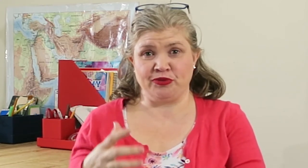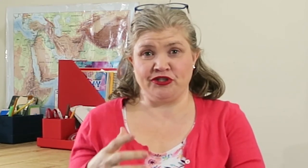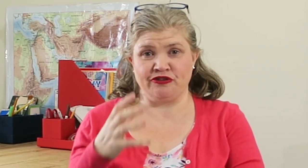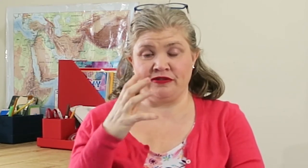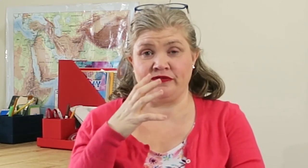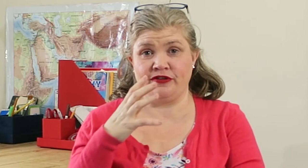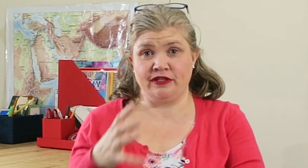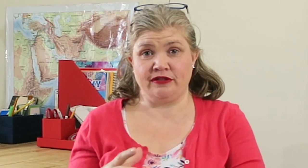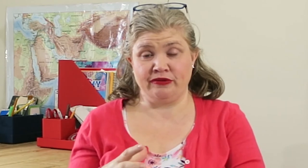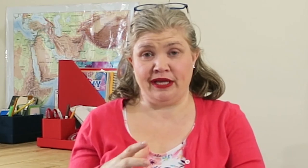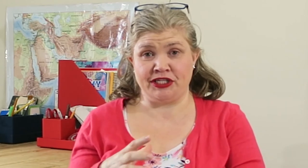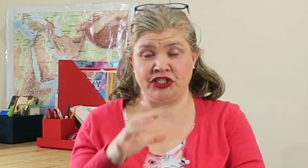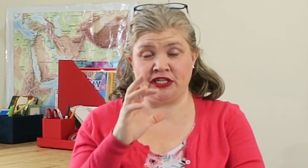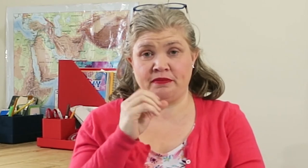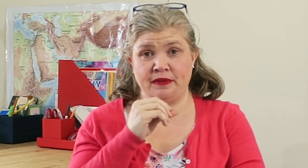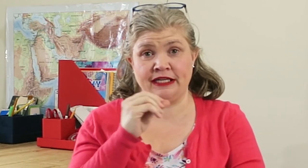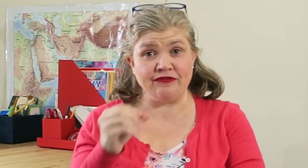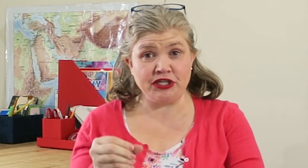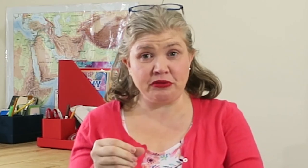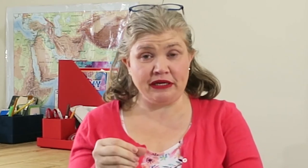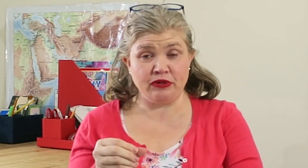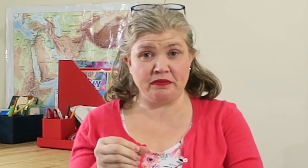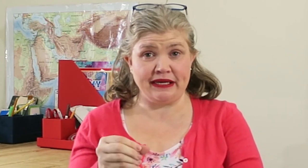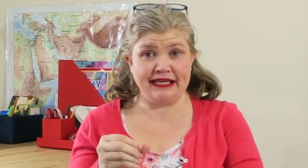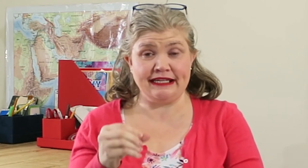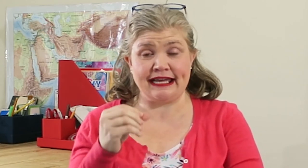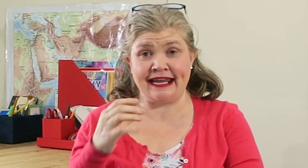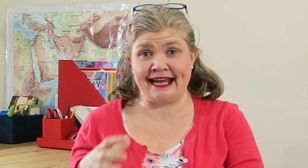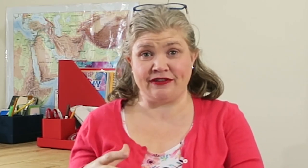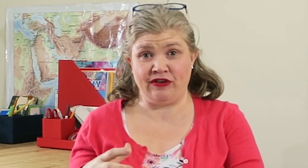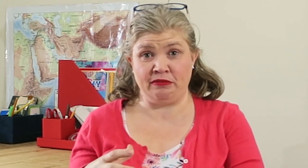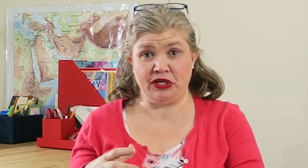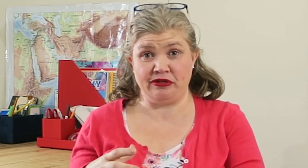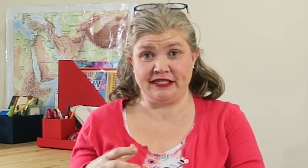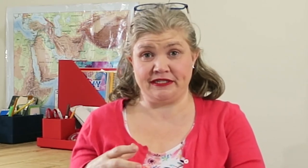preserve the relationship individually with my kids and as a family unit?